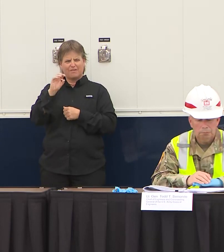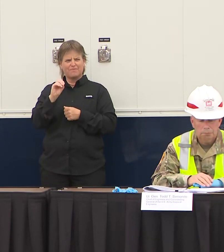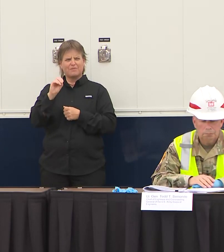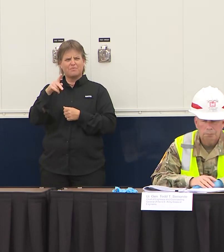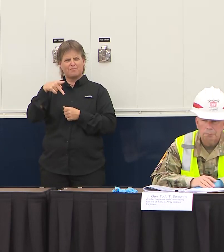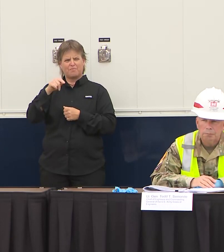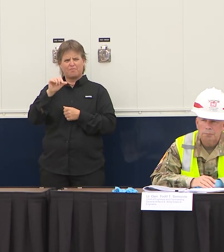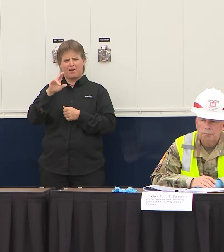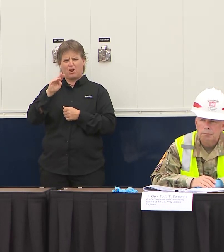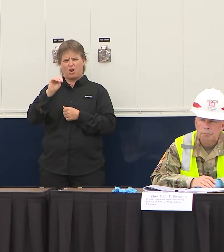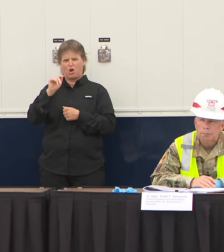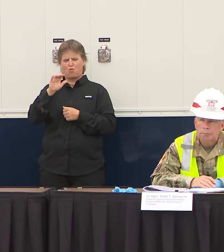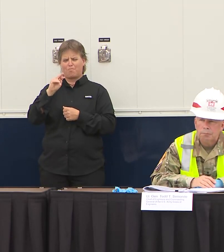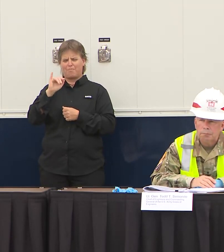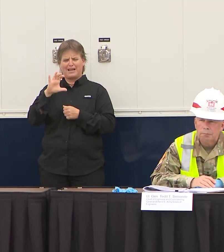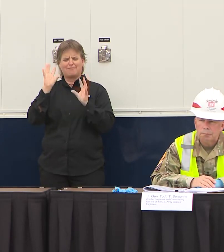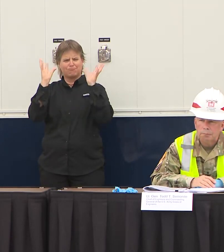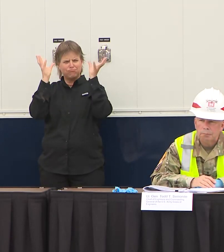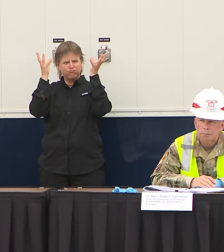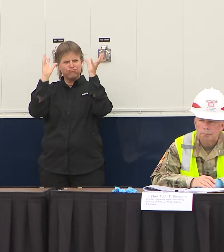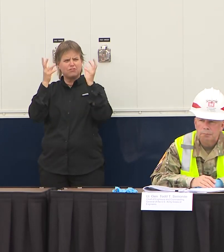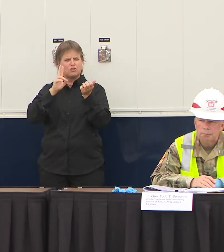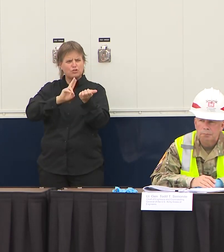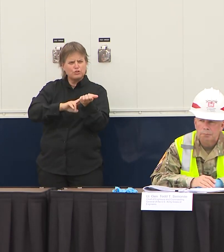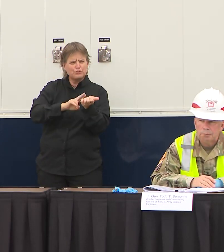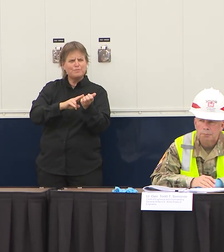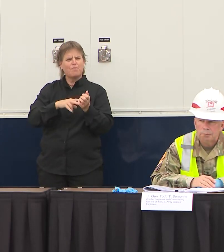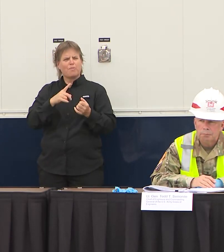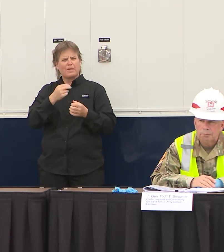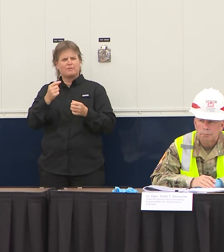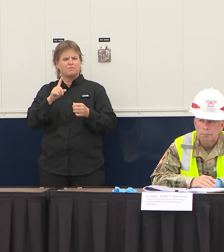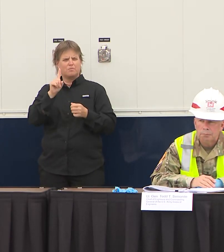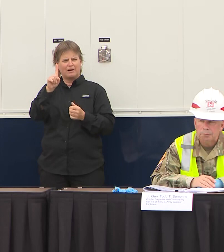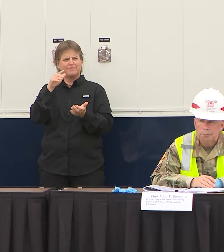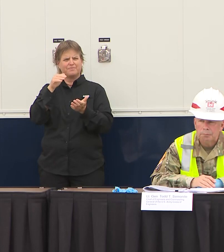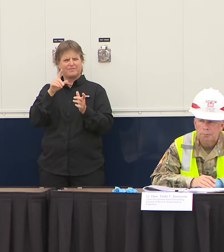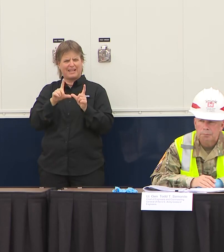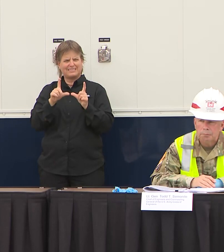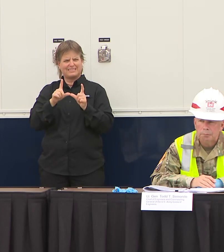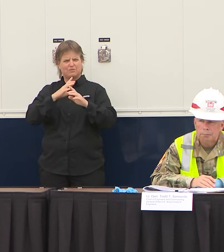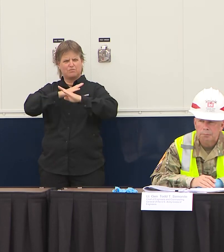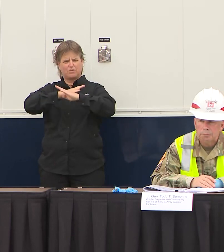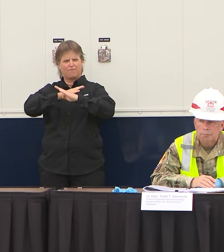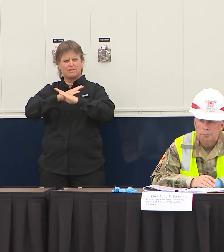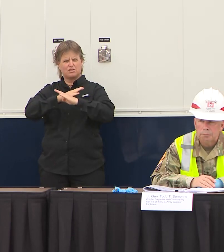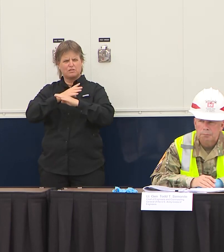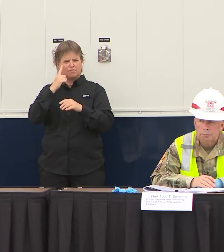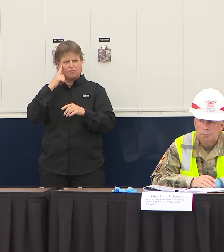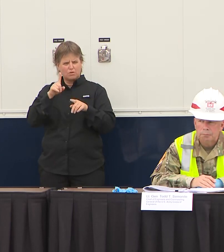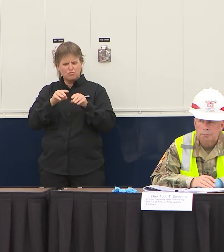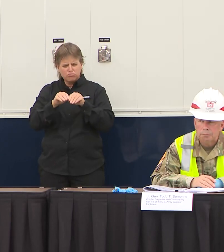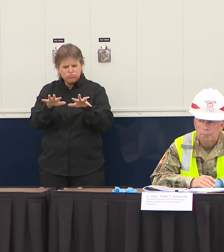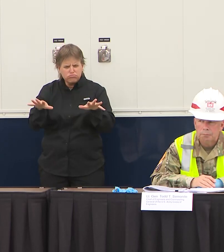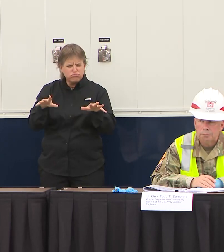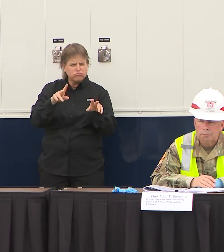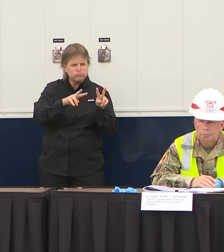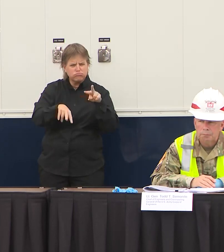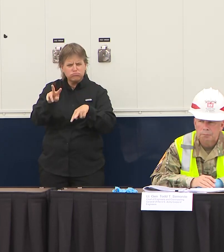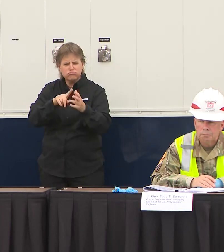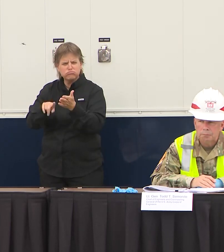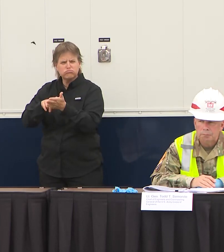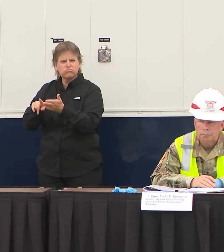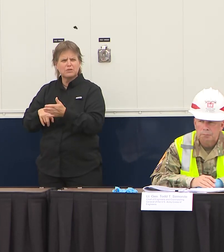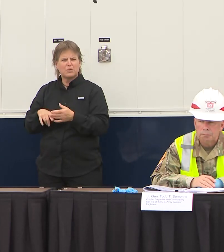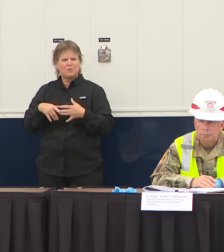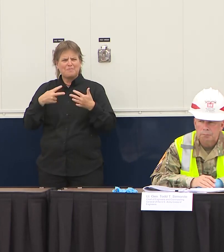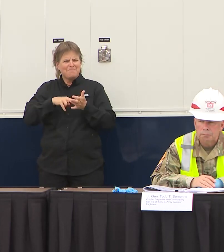infection preventionist so this will provide a lot of resources should the need arise